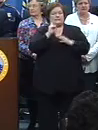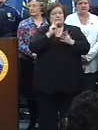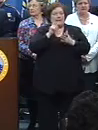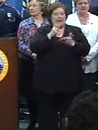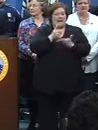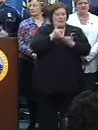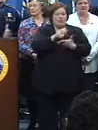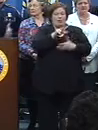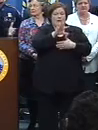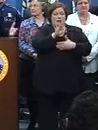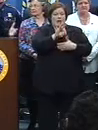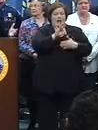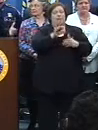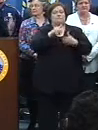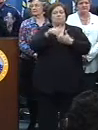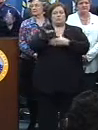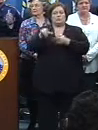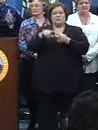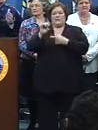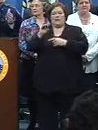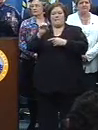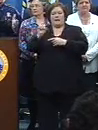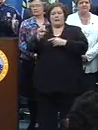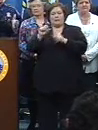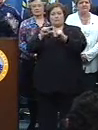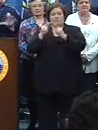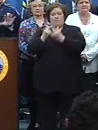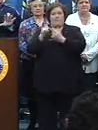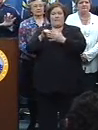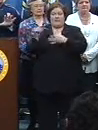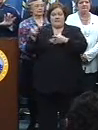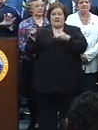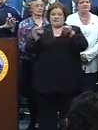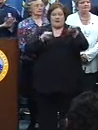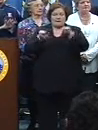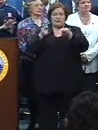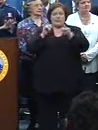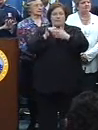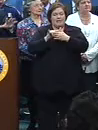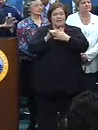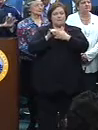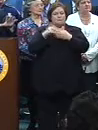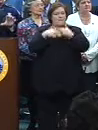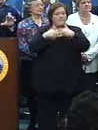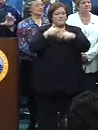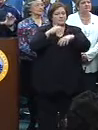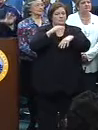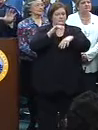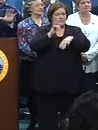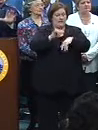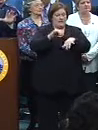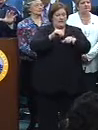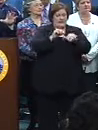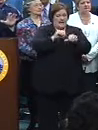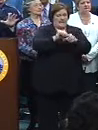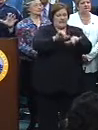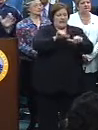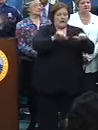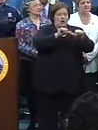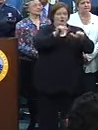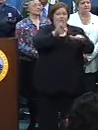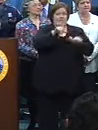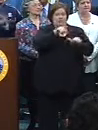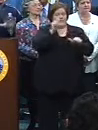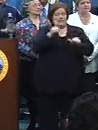Only 39 of them were referred to EMS, which means they were handling most of that stuff on site. And if any of you have been able to